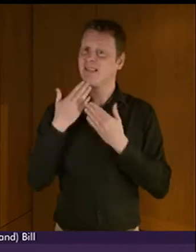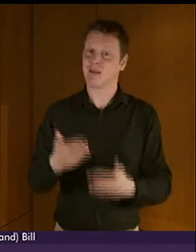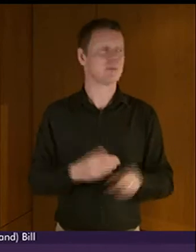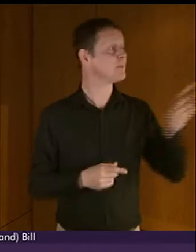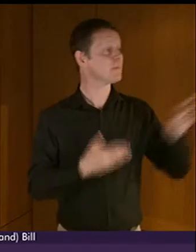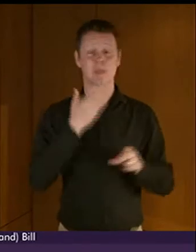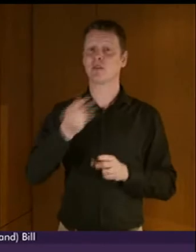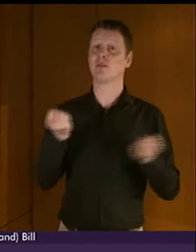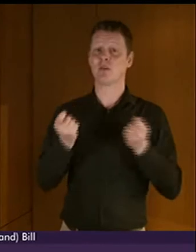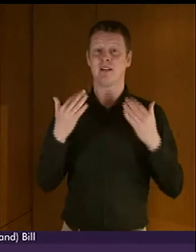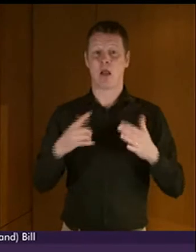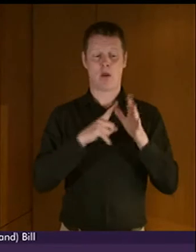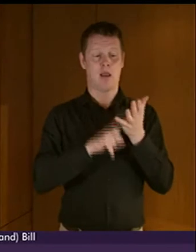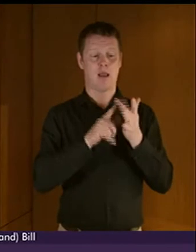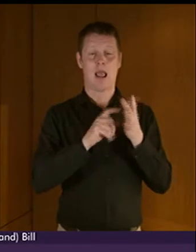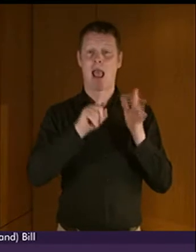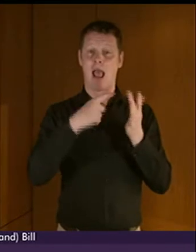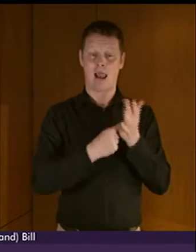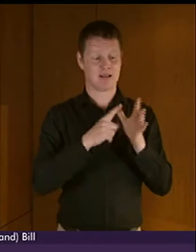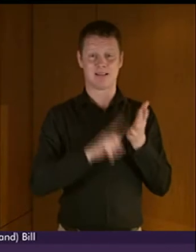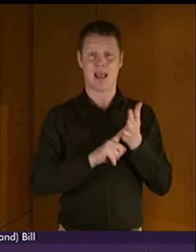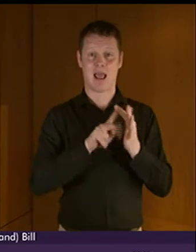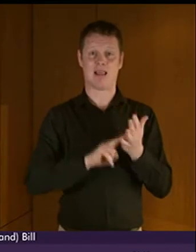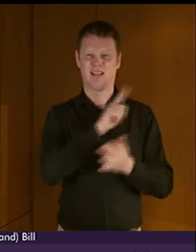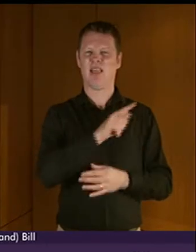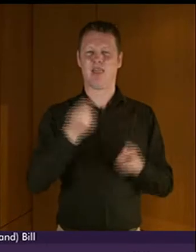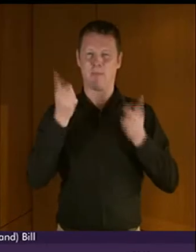Dr Alistair Allen. Minister, 10 minutes, please.